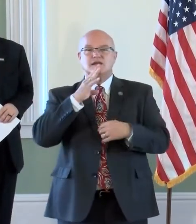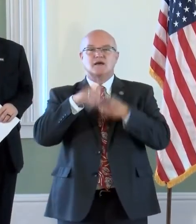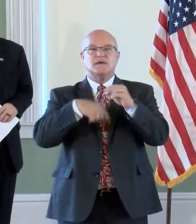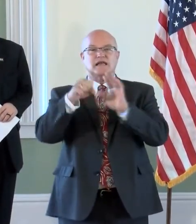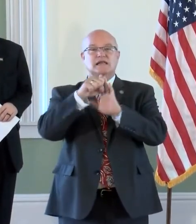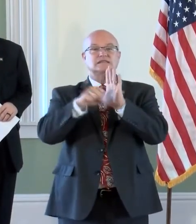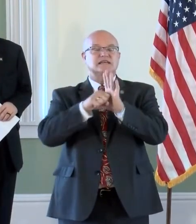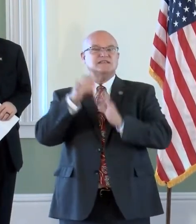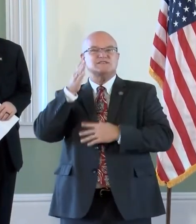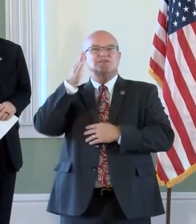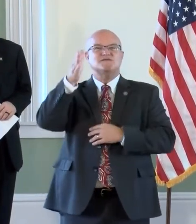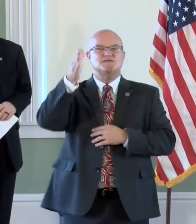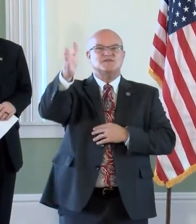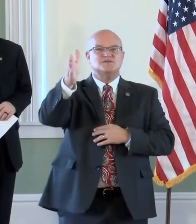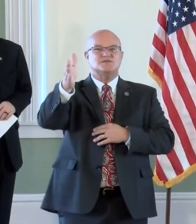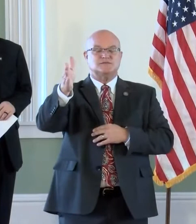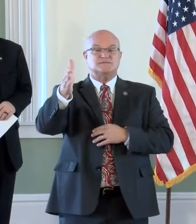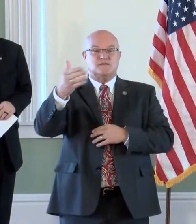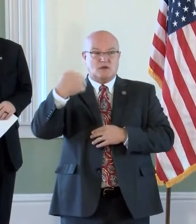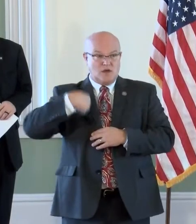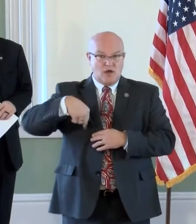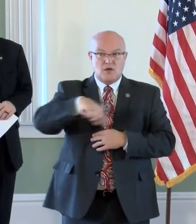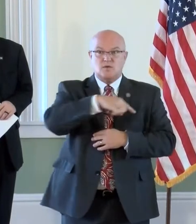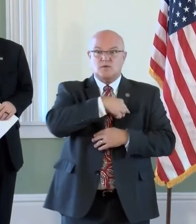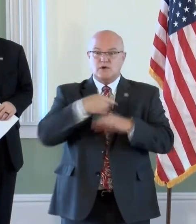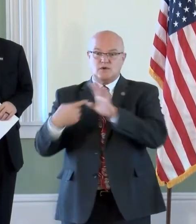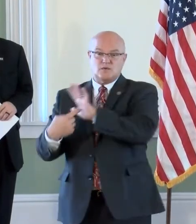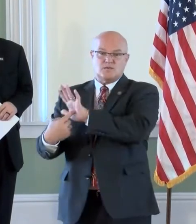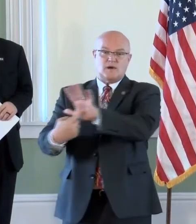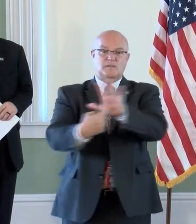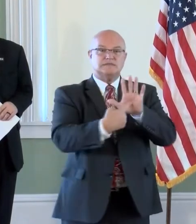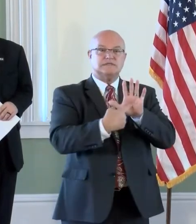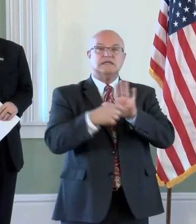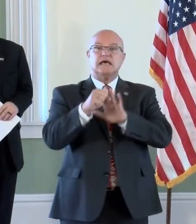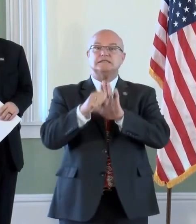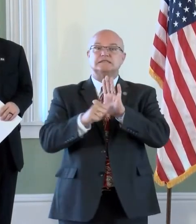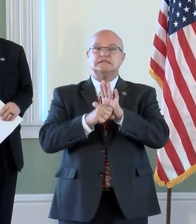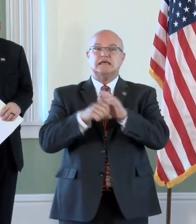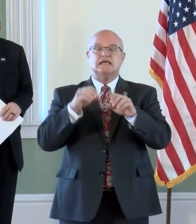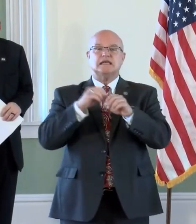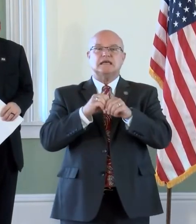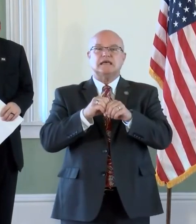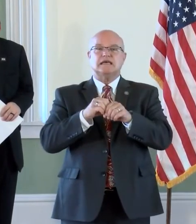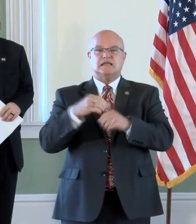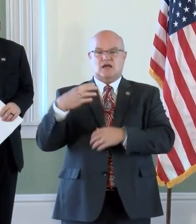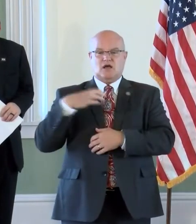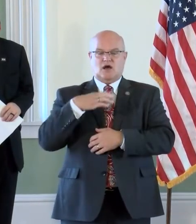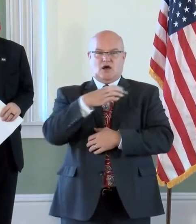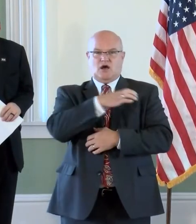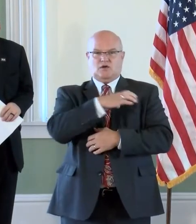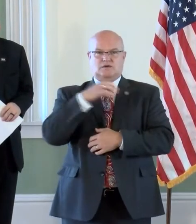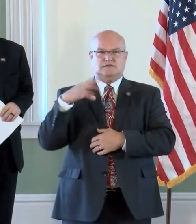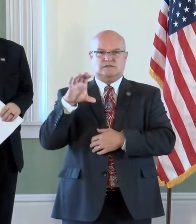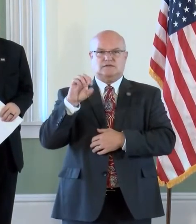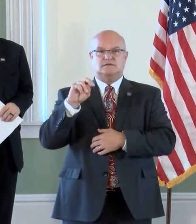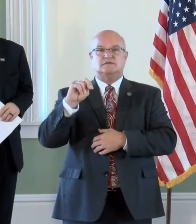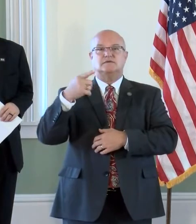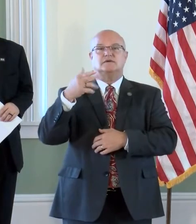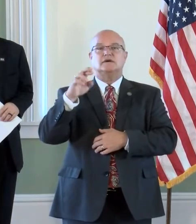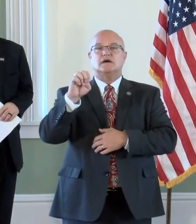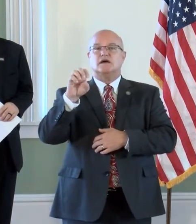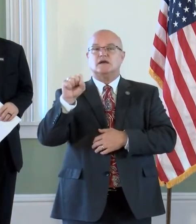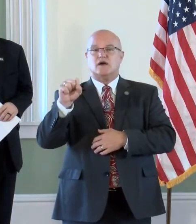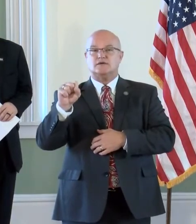state's future and how we are represented as a state in the halls of Congress. I'm delighted to see